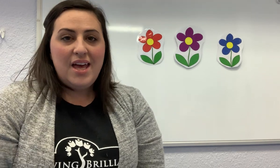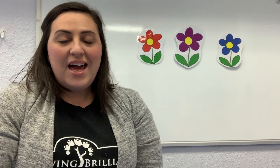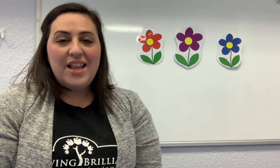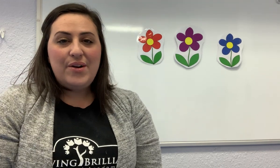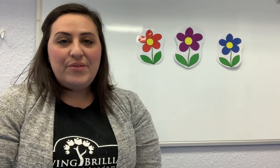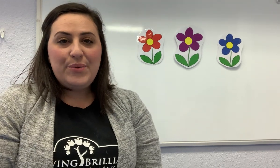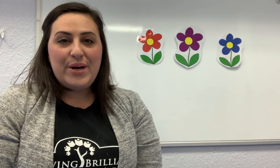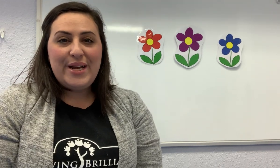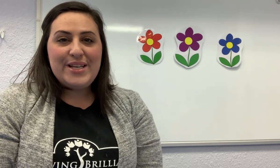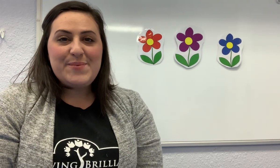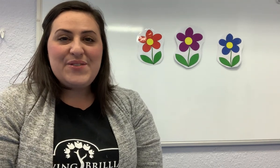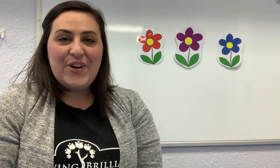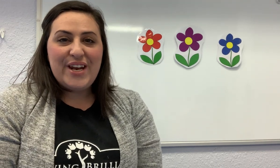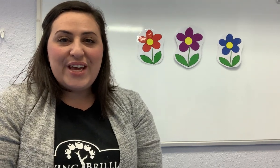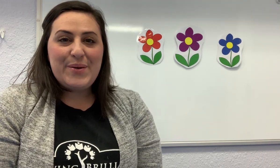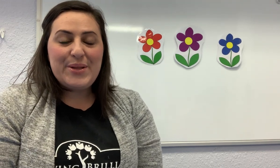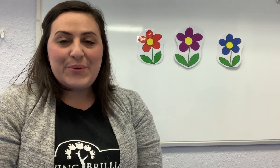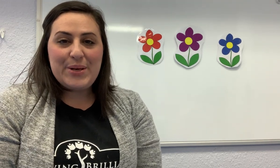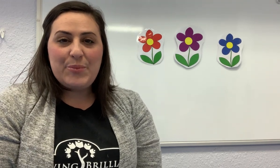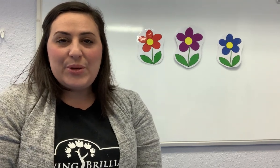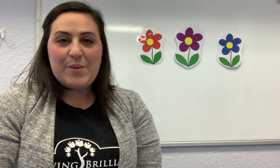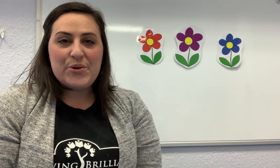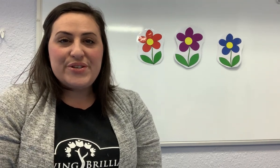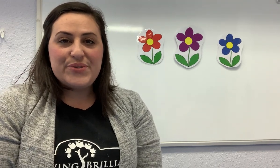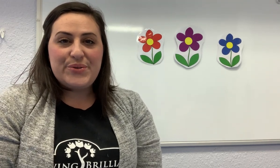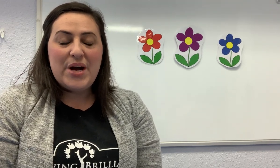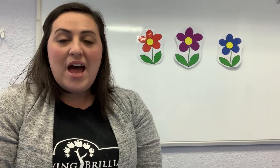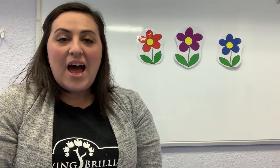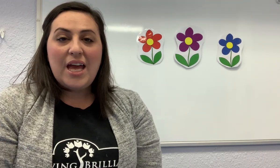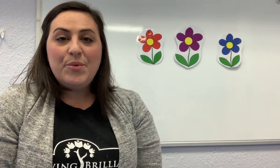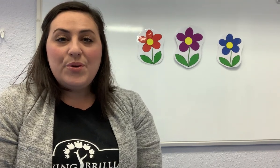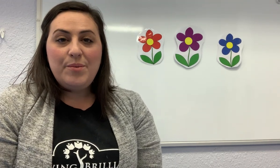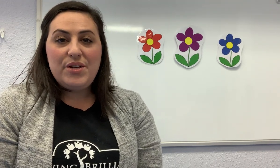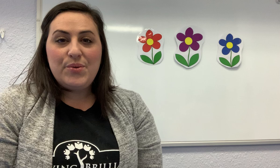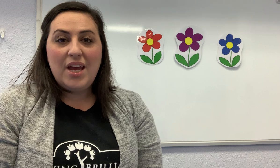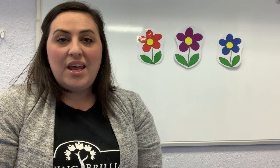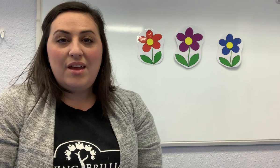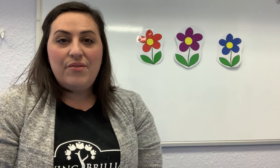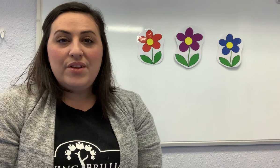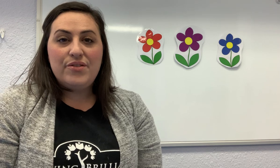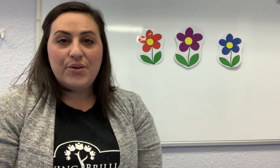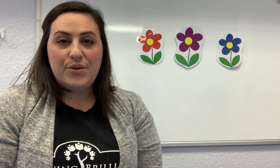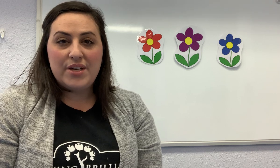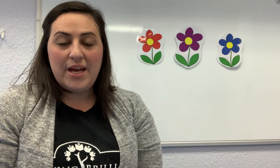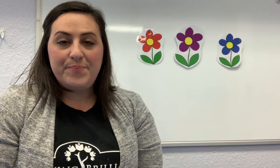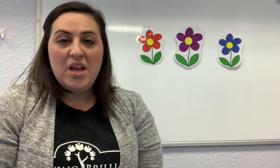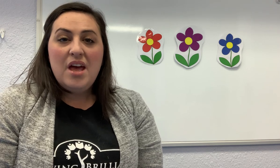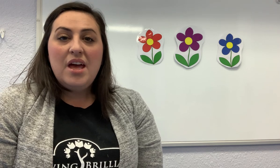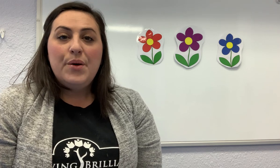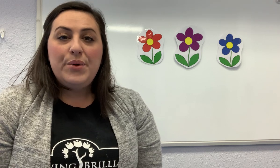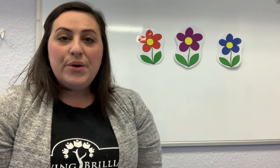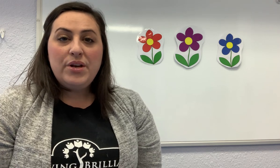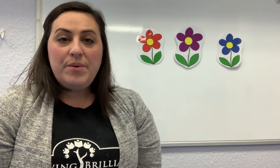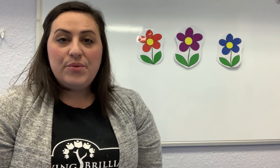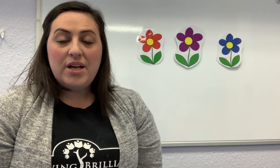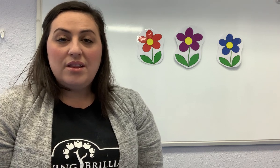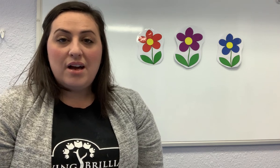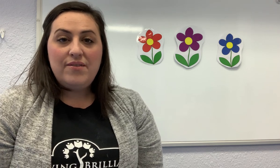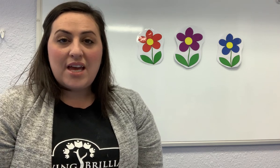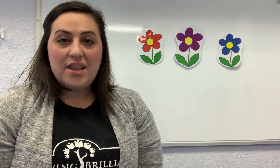Hello, everyone. It's Miss Veronica with Growing Brilliant Preschool. I am going to be doing an infant circle time. We are going to be doing a lot of sign